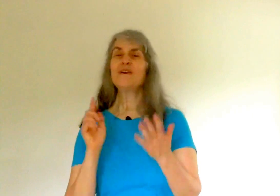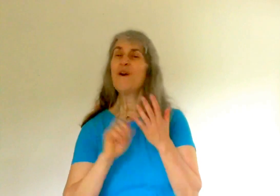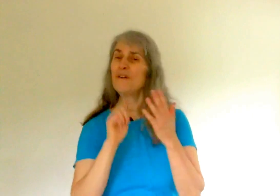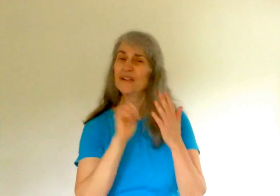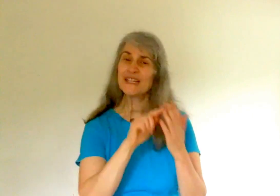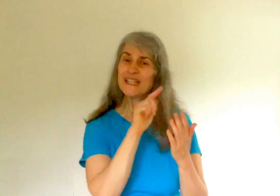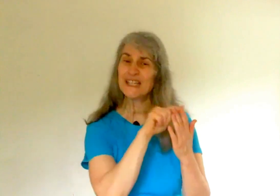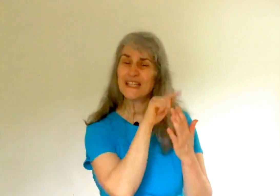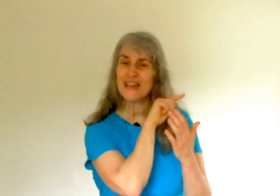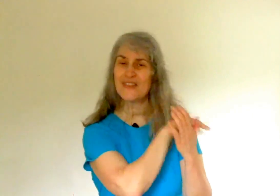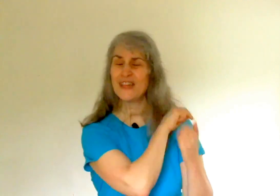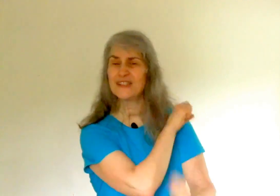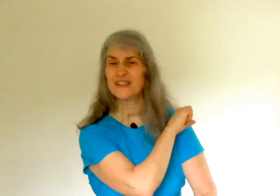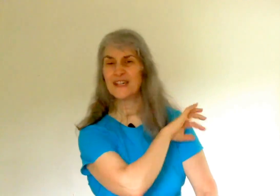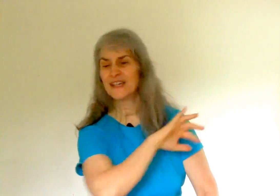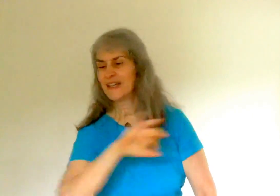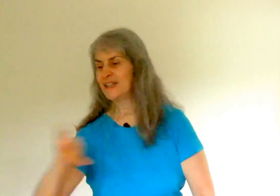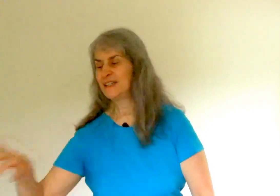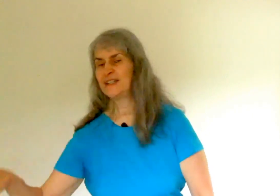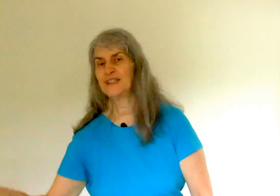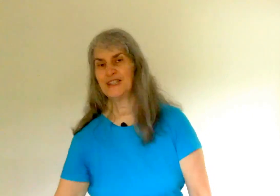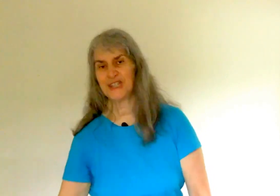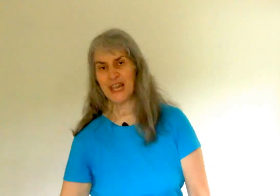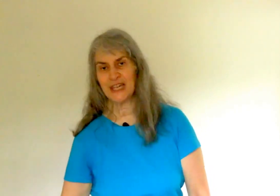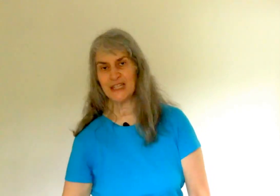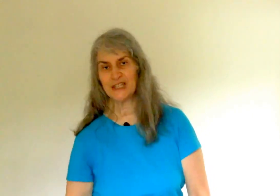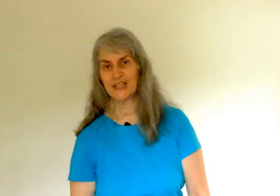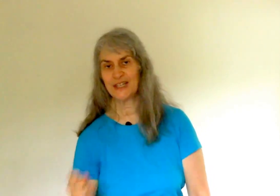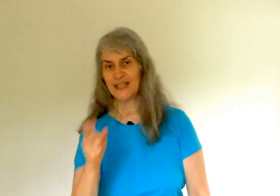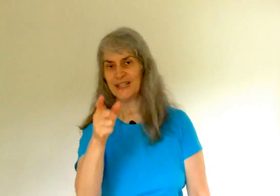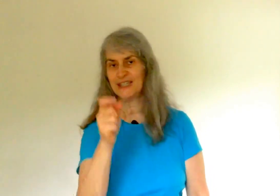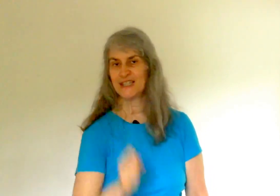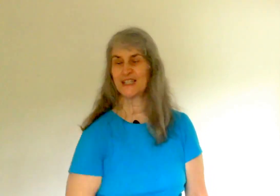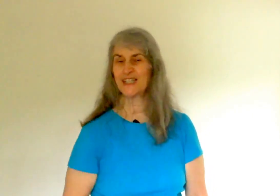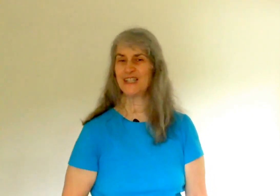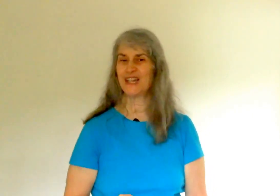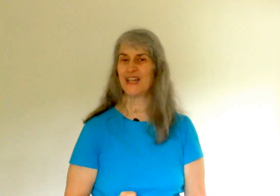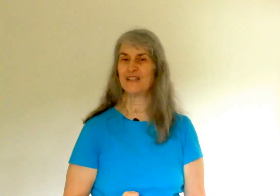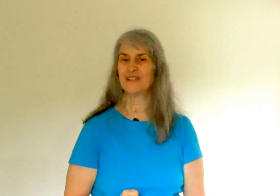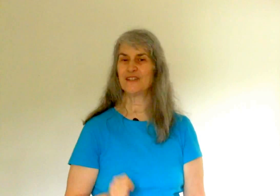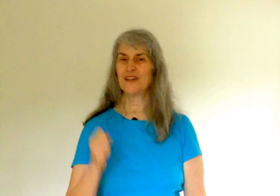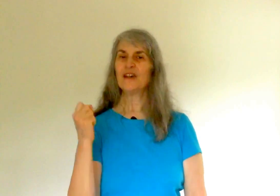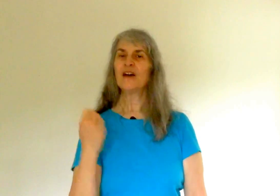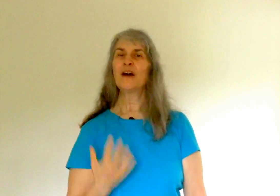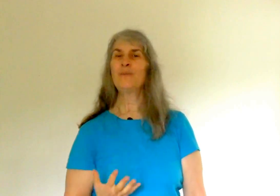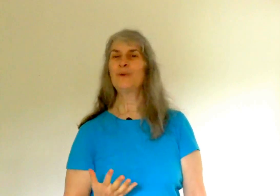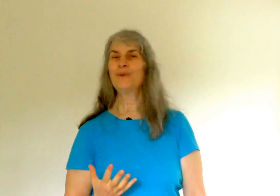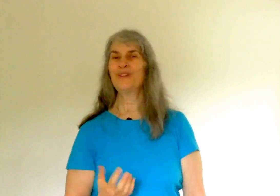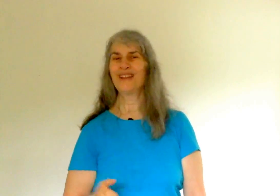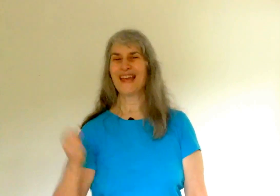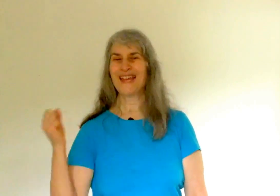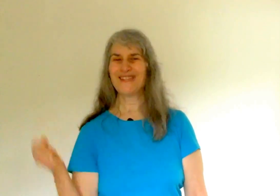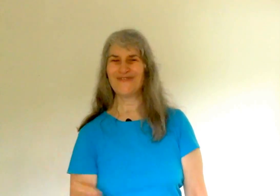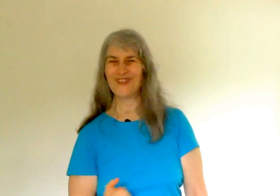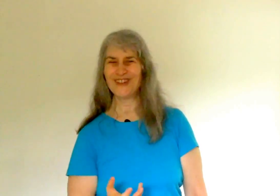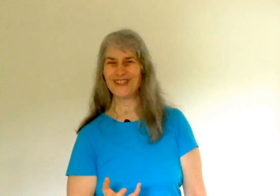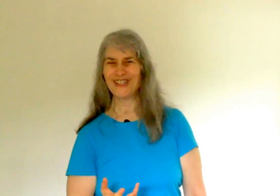the oral listening of ten things, it's to change, to instantly change a mood and a function.